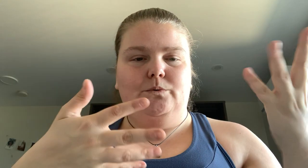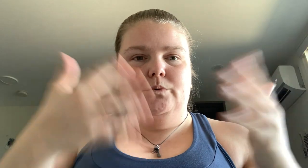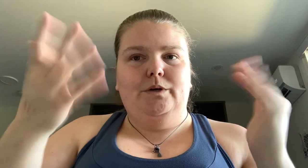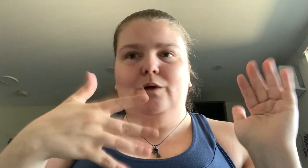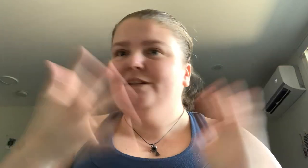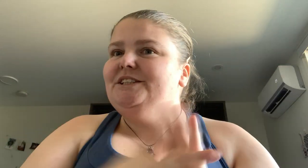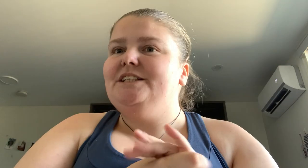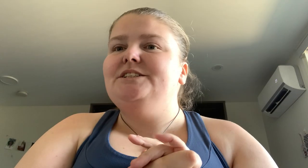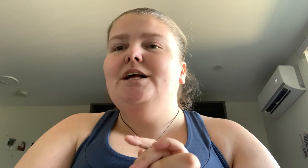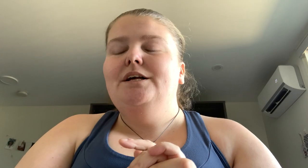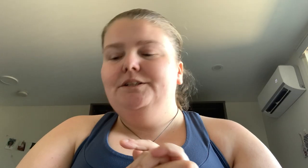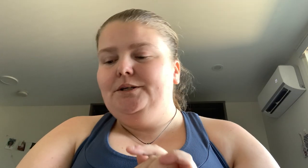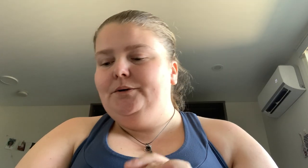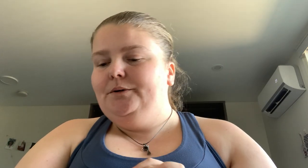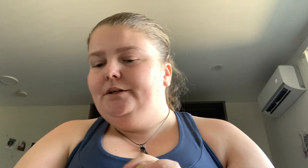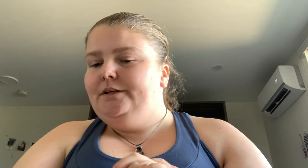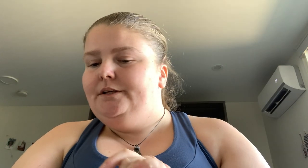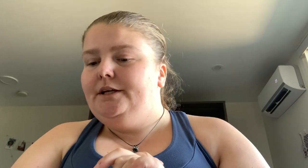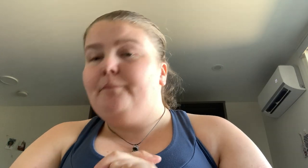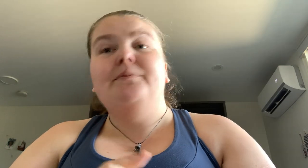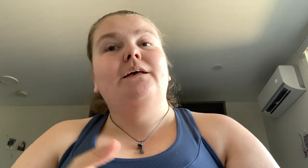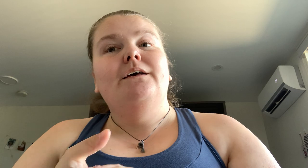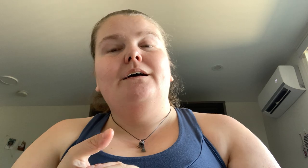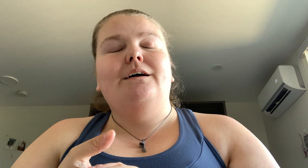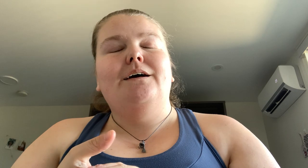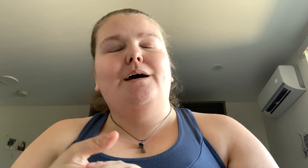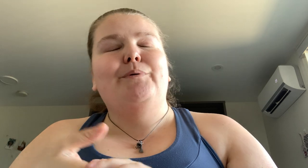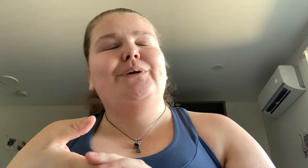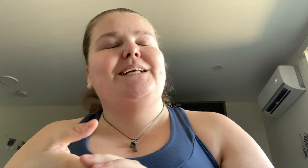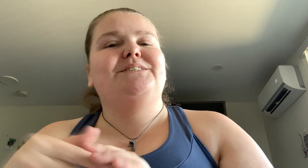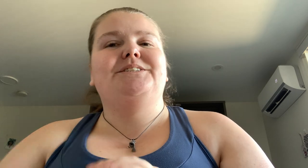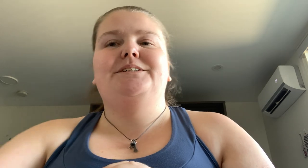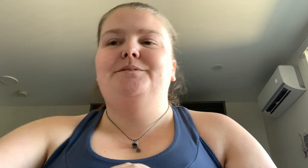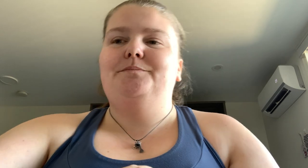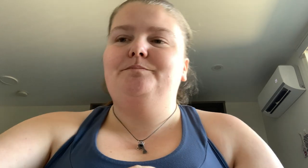kind of wants this so yeah happy readings you